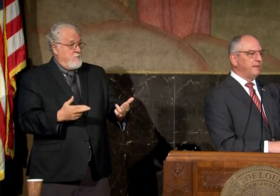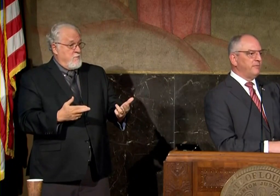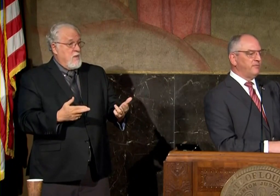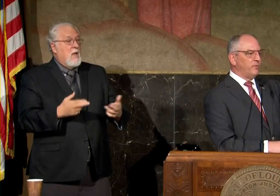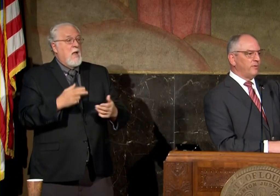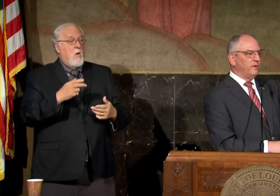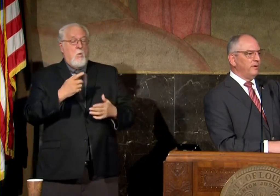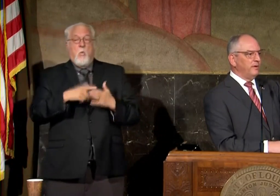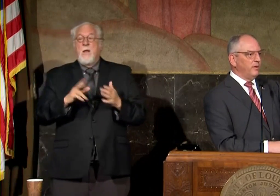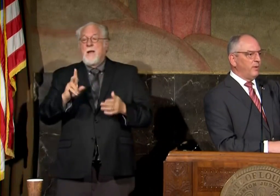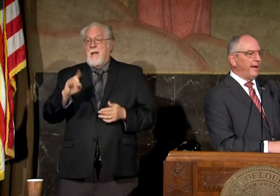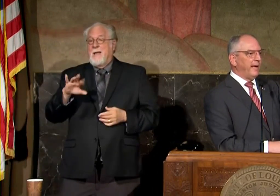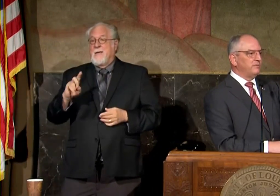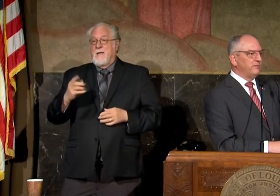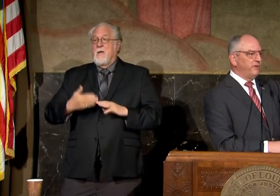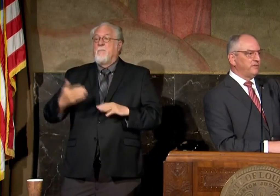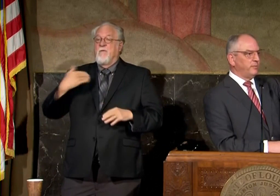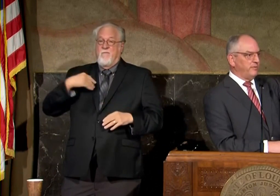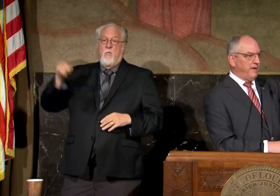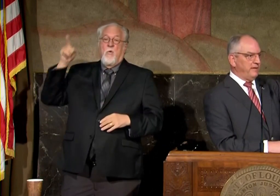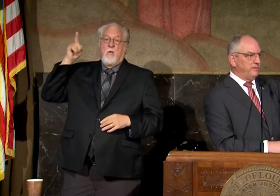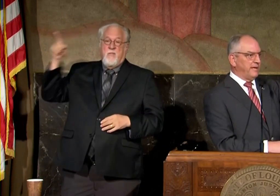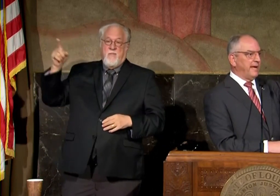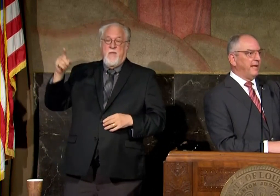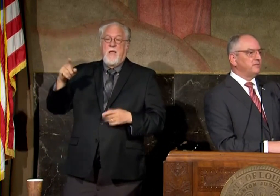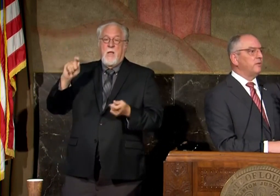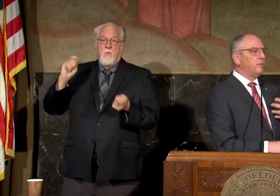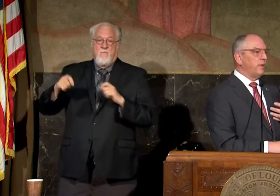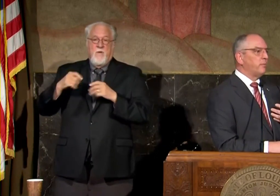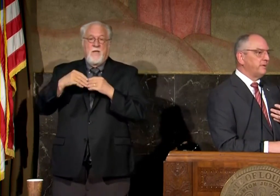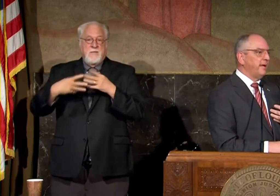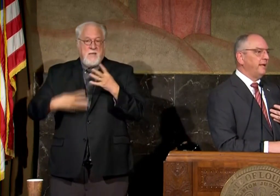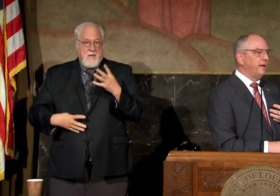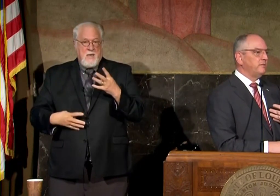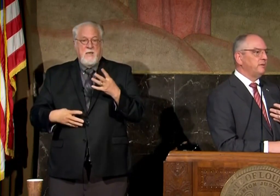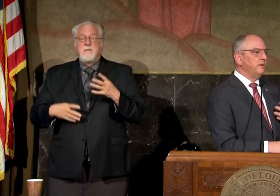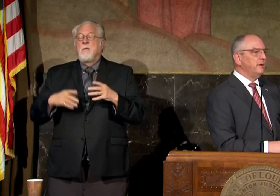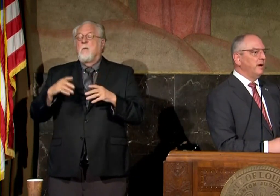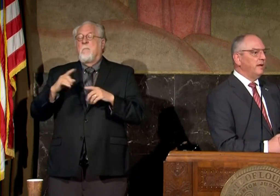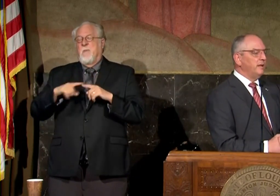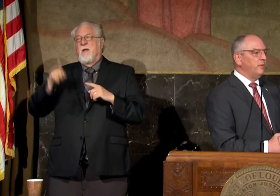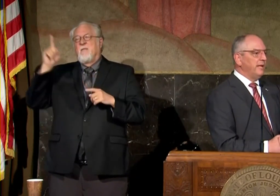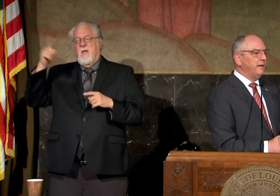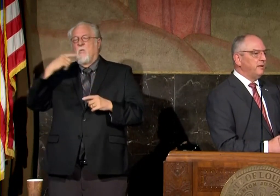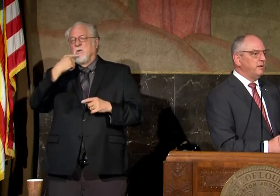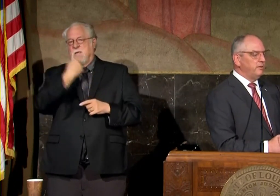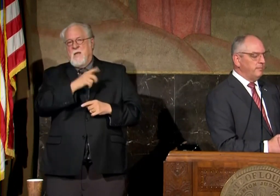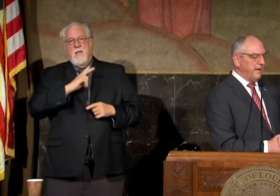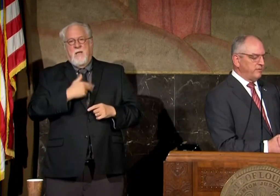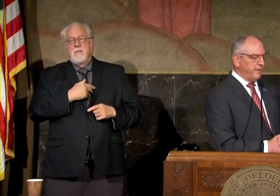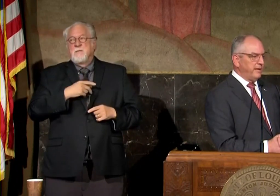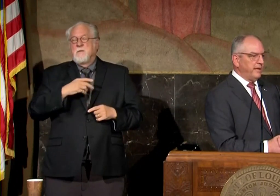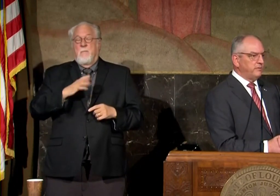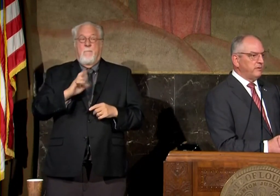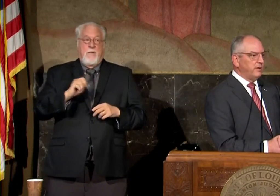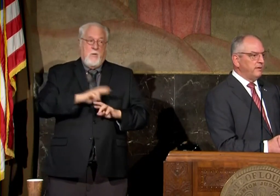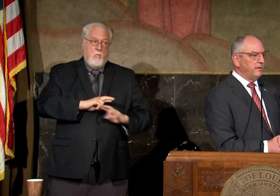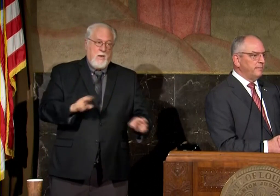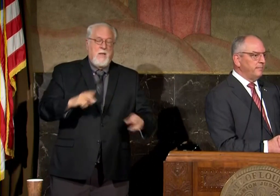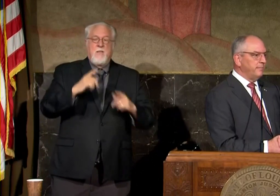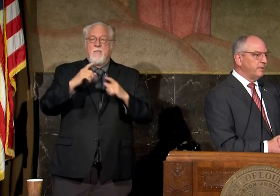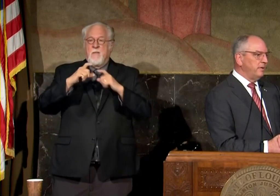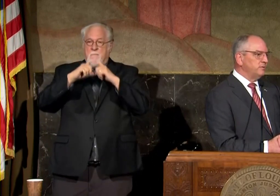that i did before the white house officially revised the guidelines although they were telling us that we needed to do the mask mandates